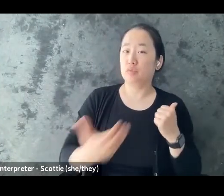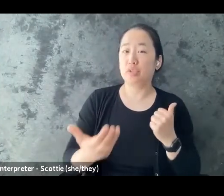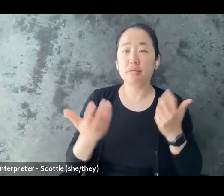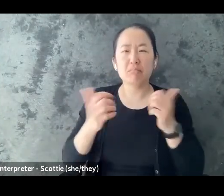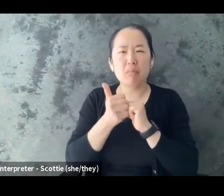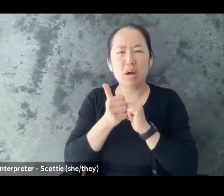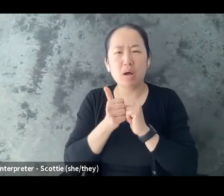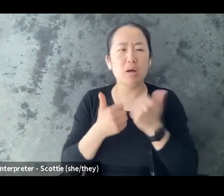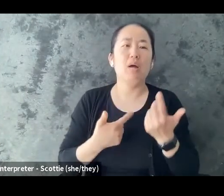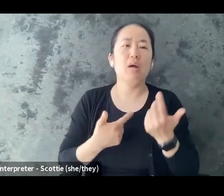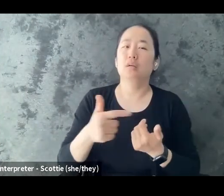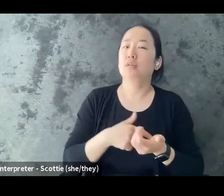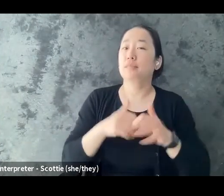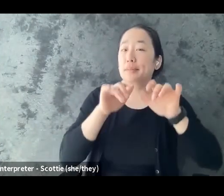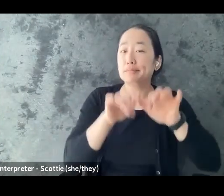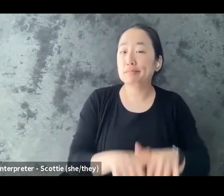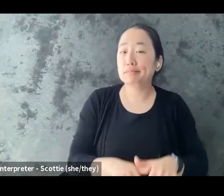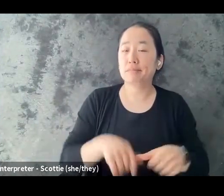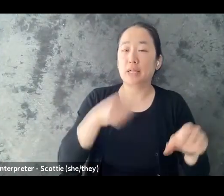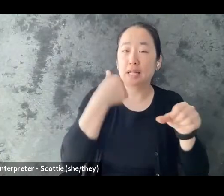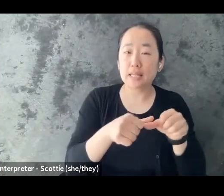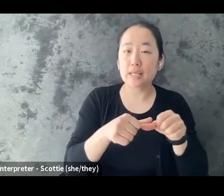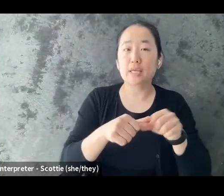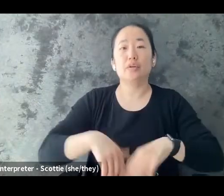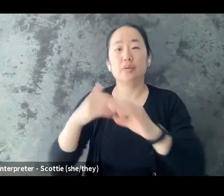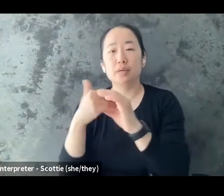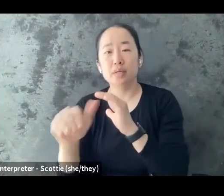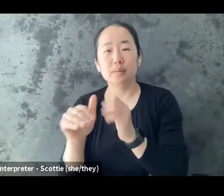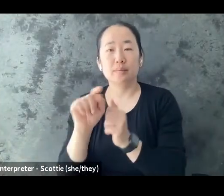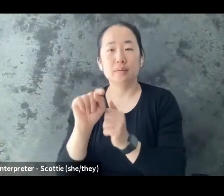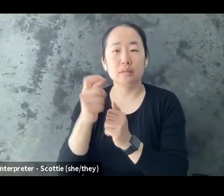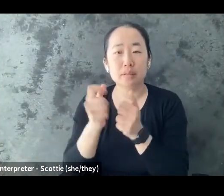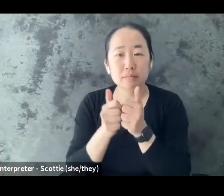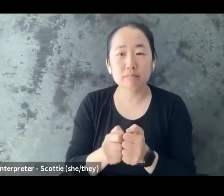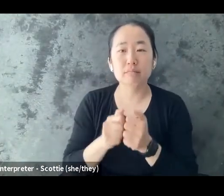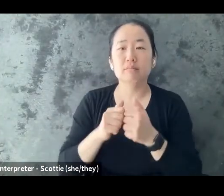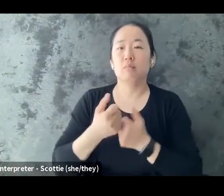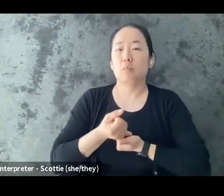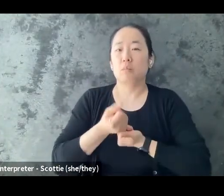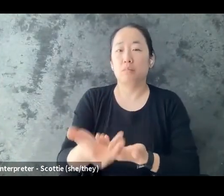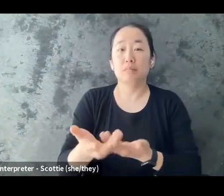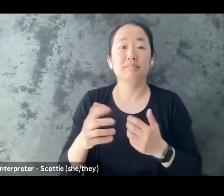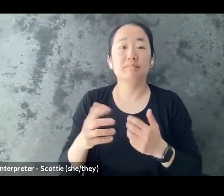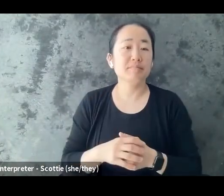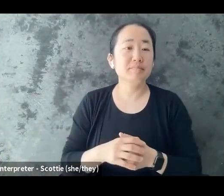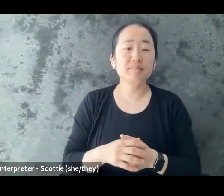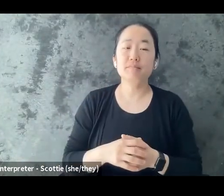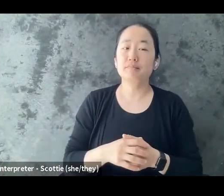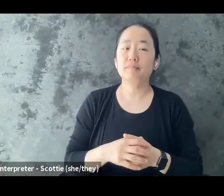a letter or sending a text or crafting an email or maybe even writing a poem so that written word i know sometimes people have a hard time